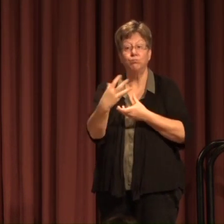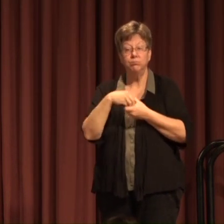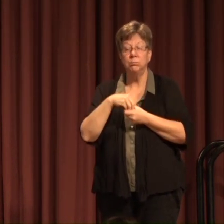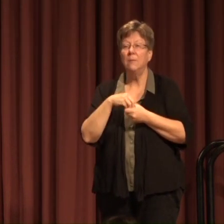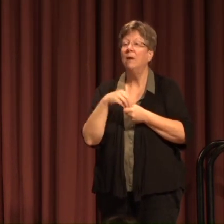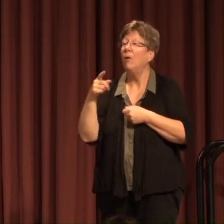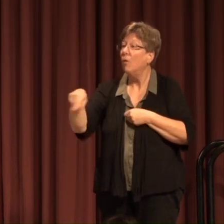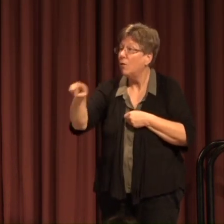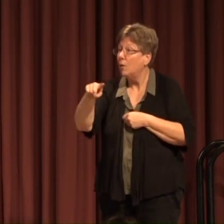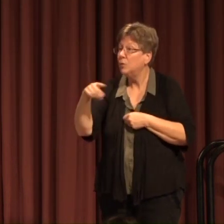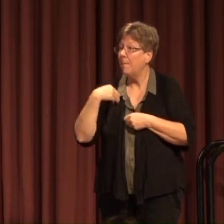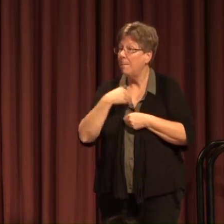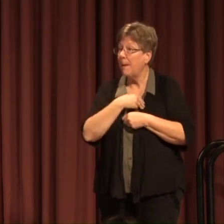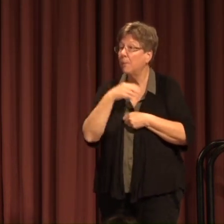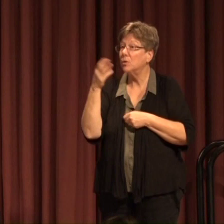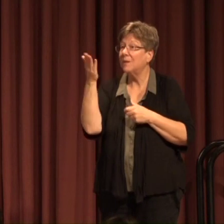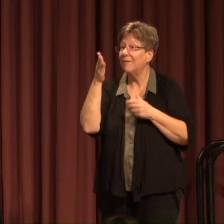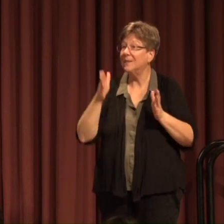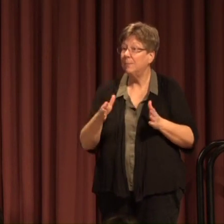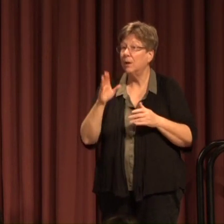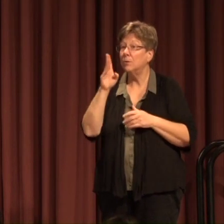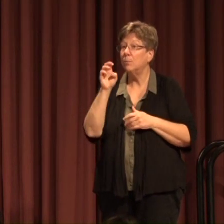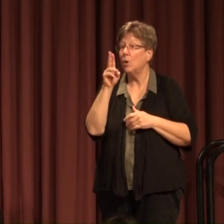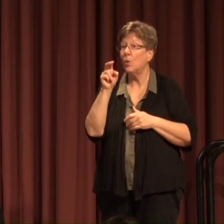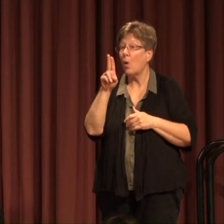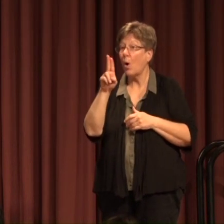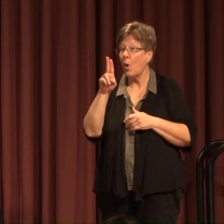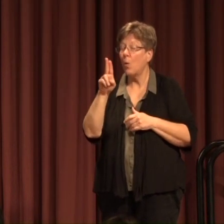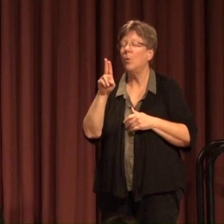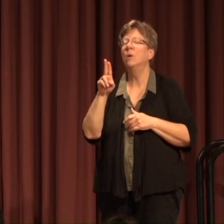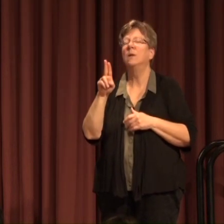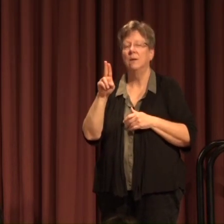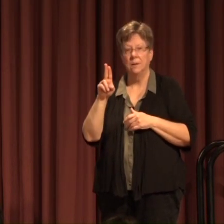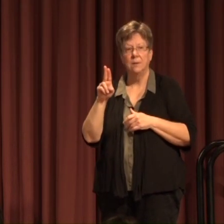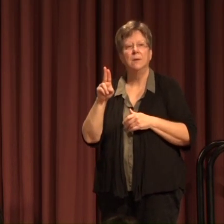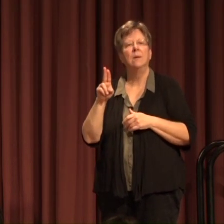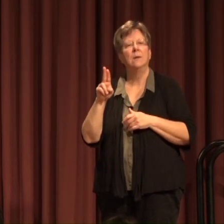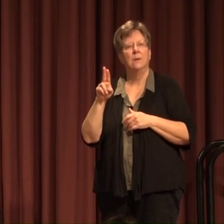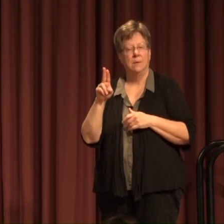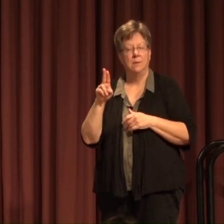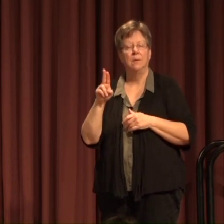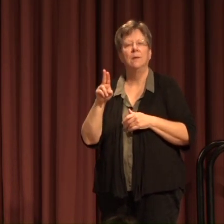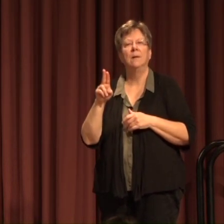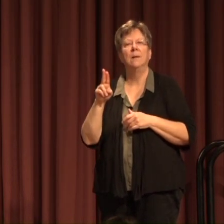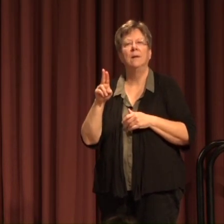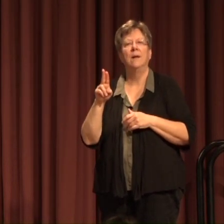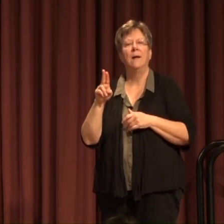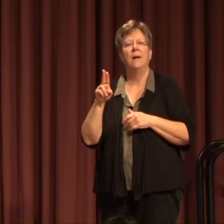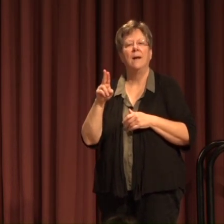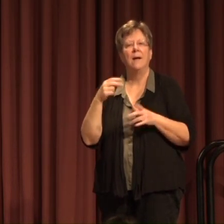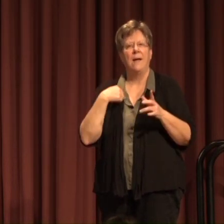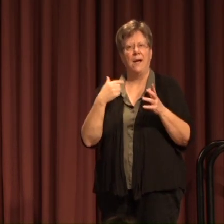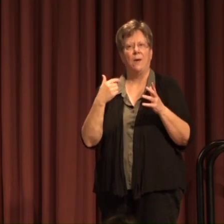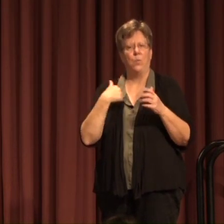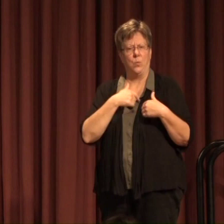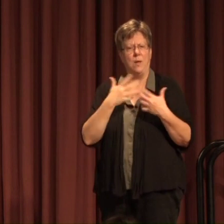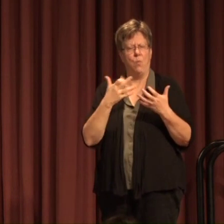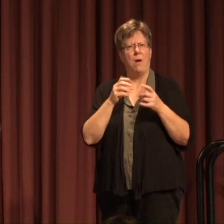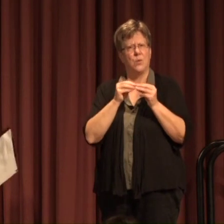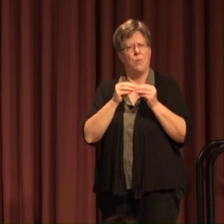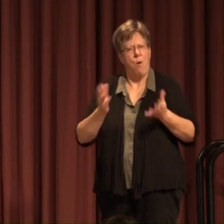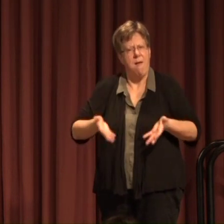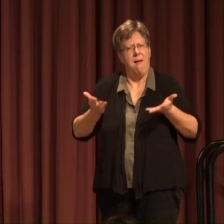of our speakers bureau So that we can promote your name as the admissions office already does As someone who is